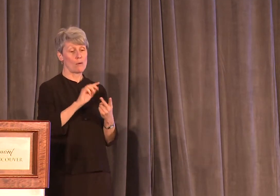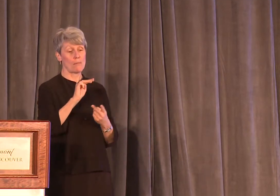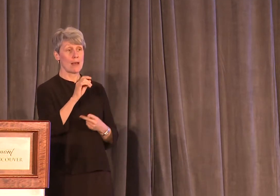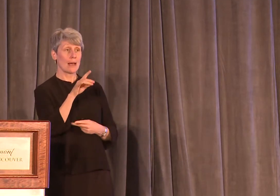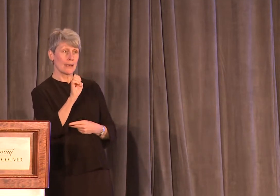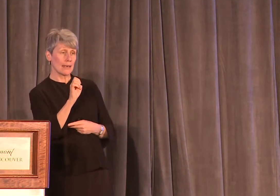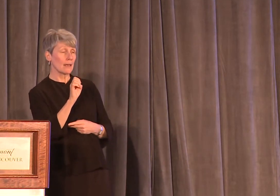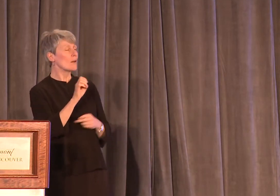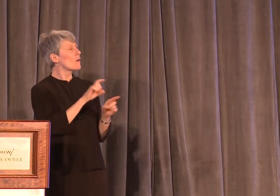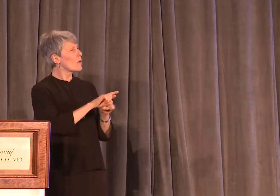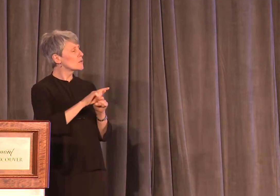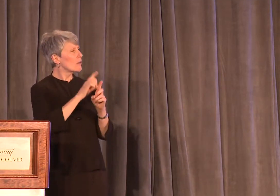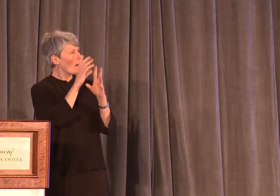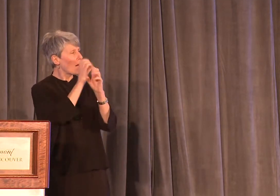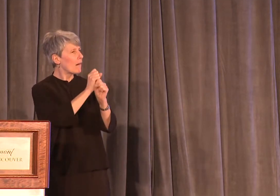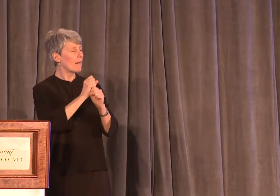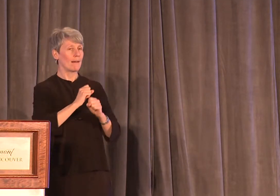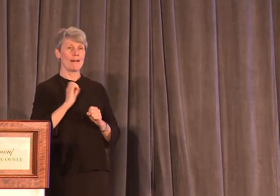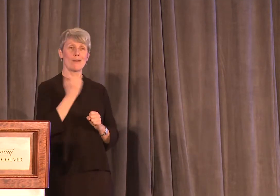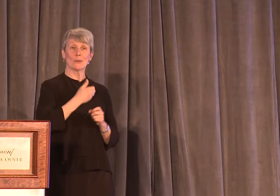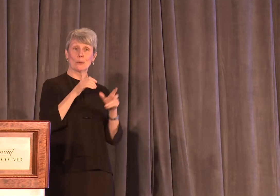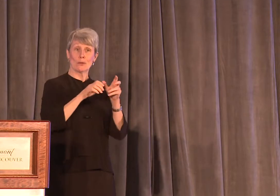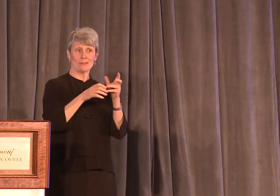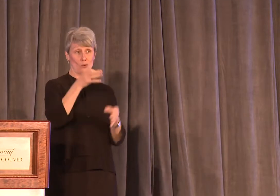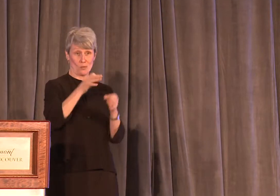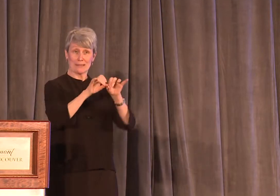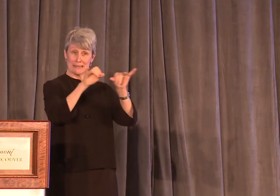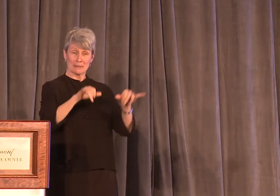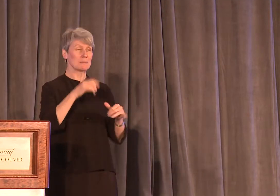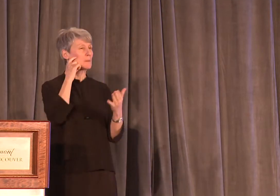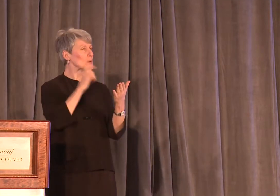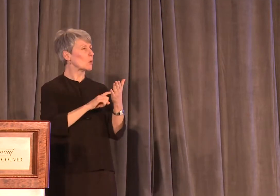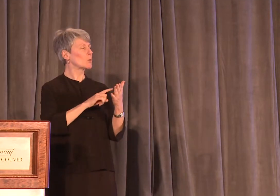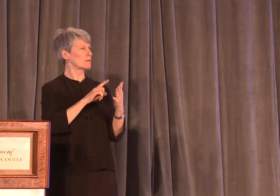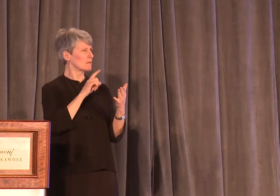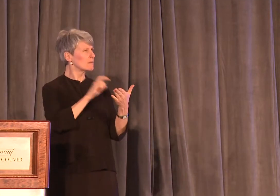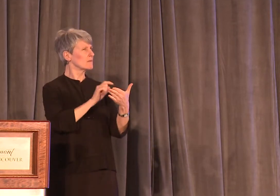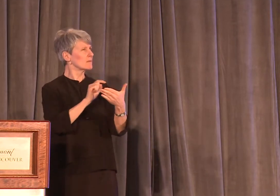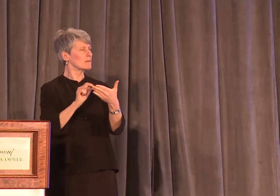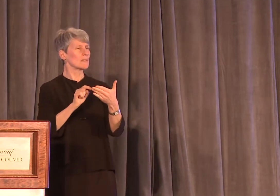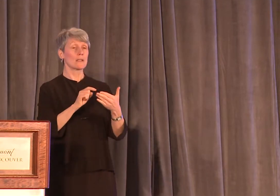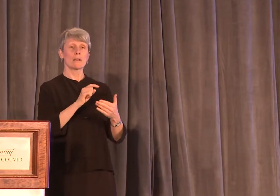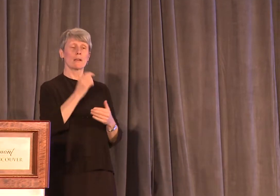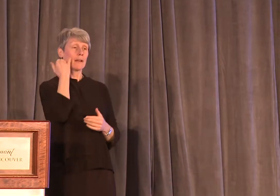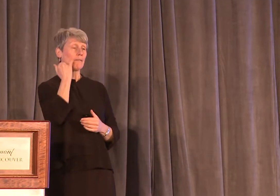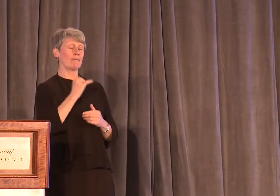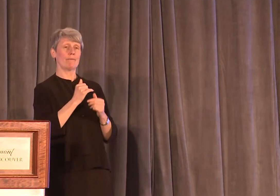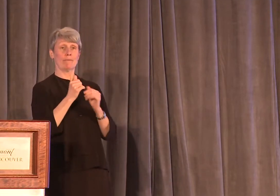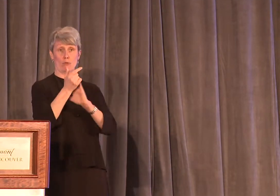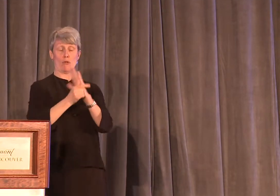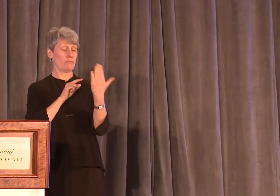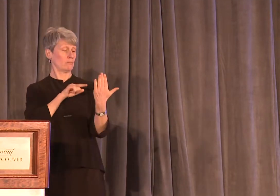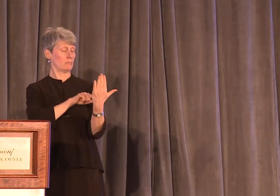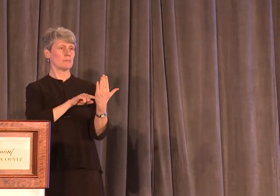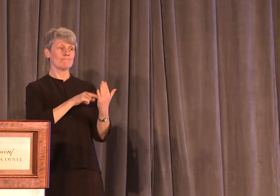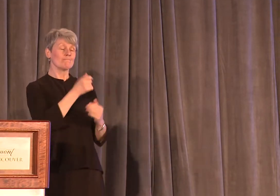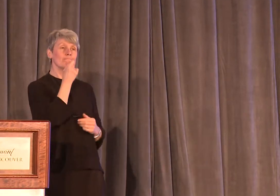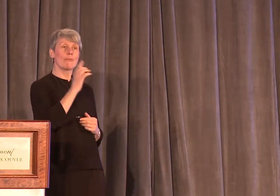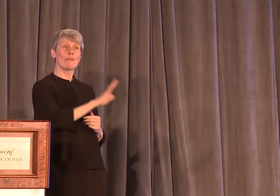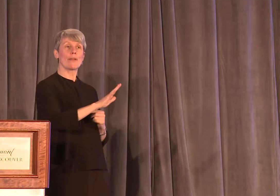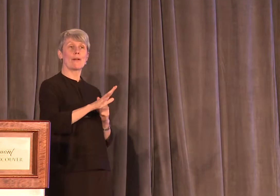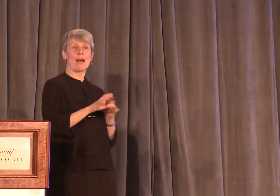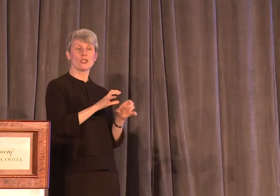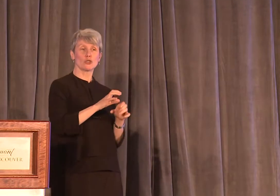I'm also fascinated by the legal challenges around these cases. We have laws that someone who does not understand the risks and consequences of their